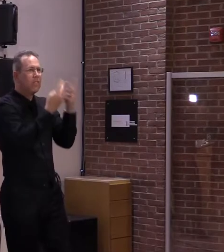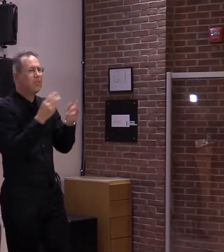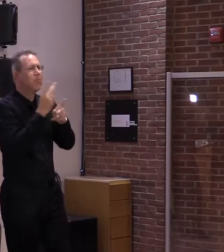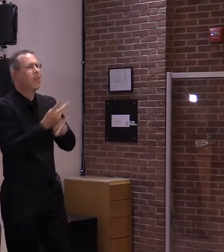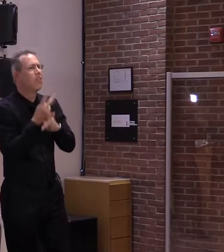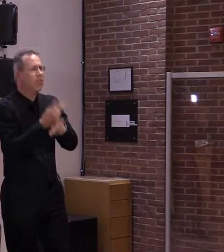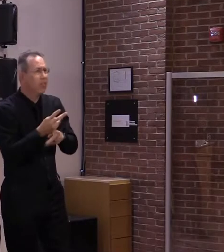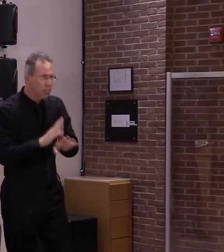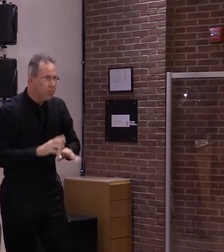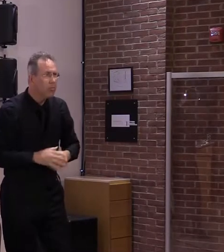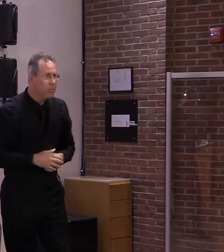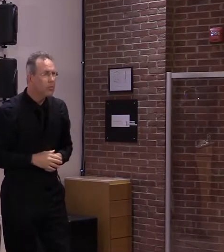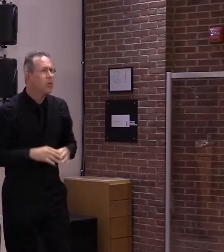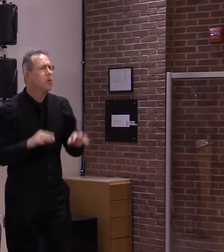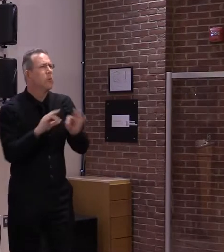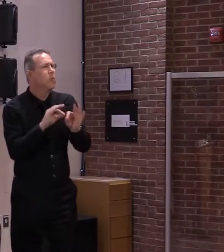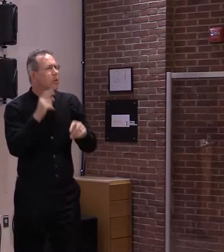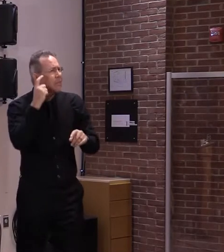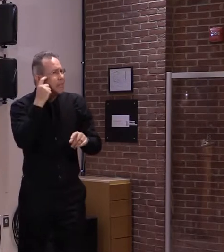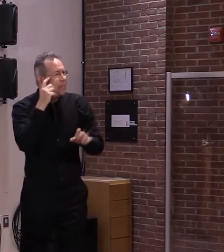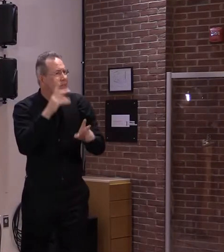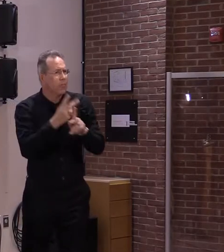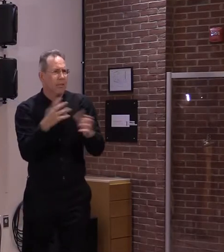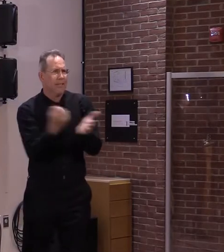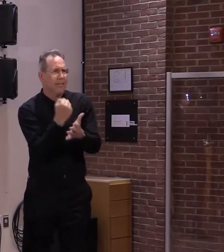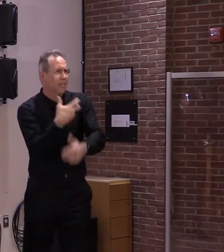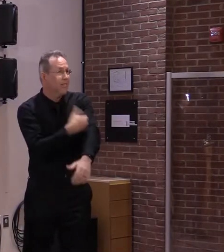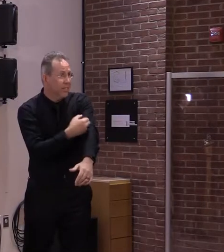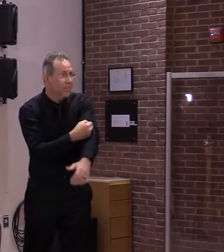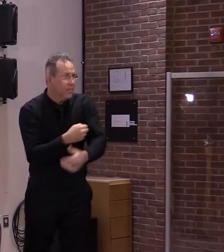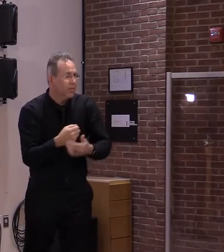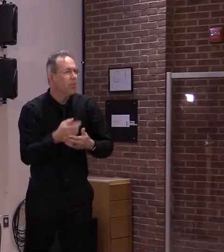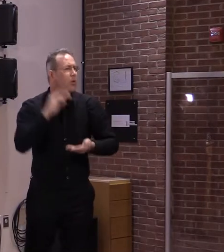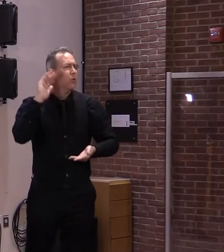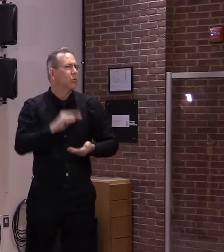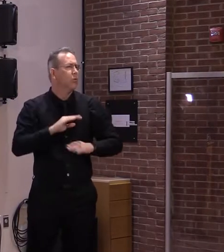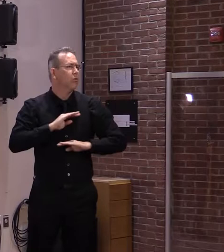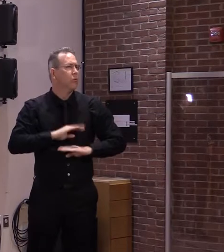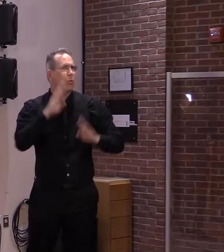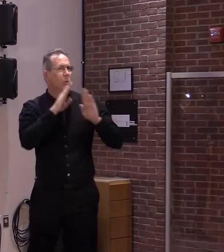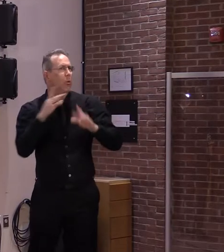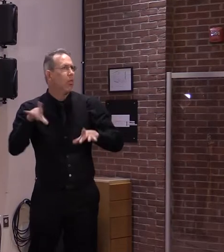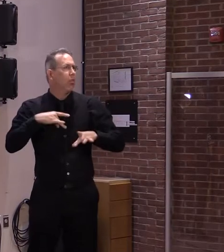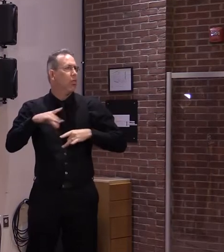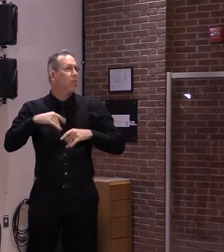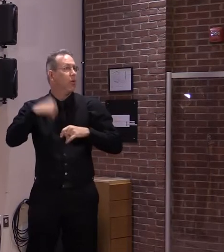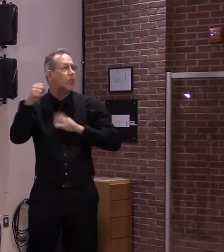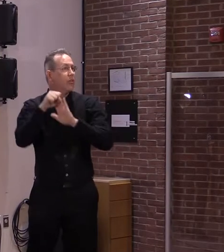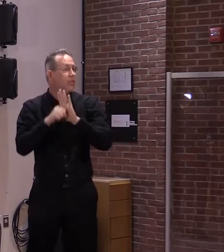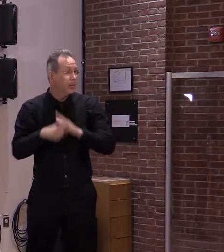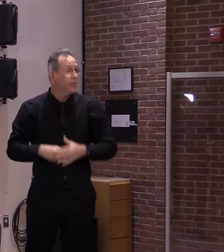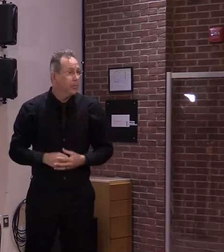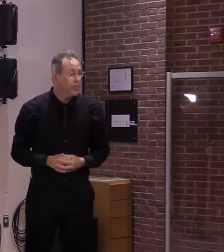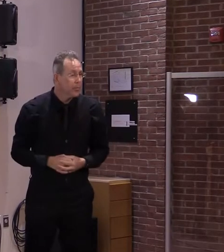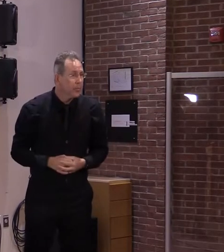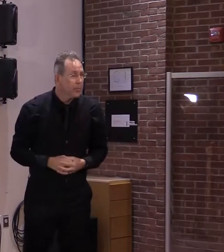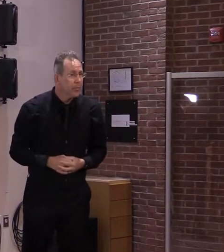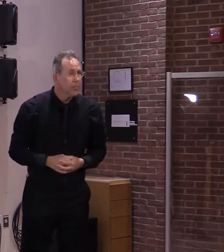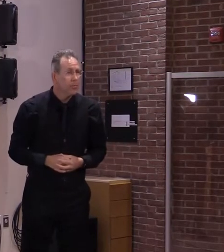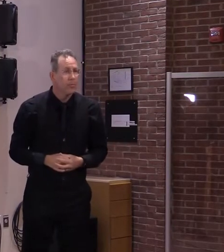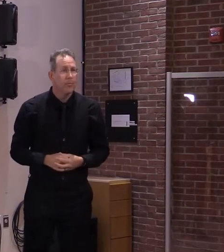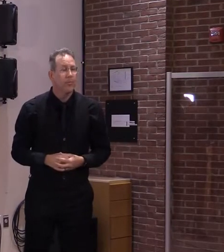longer have to worry about these outbreaks that pop up in neighboring states that have the potential of impacting our daily lives.